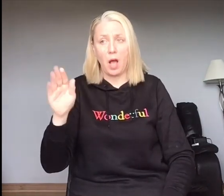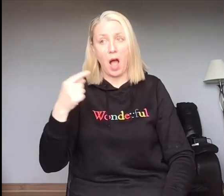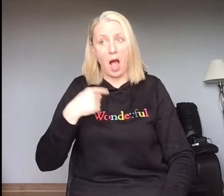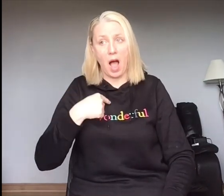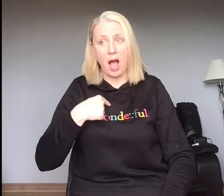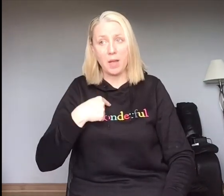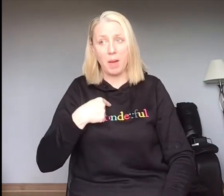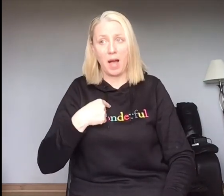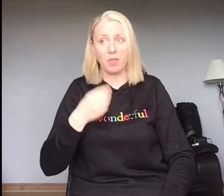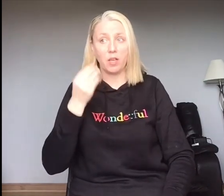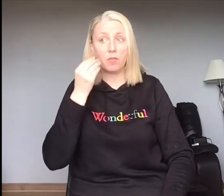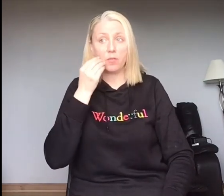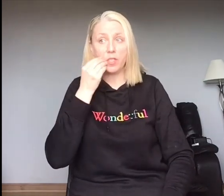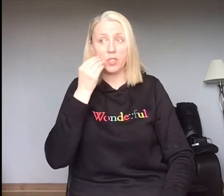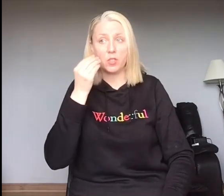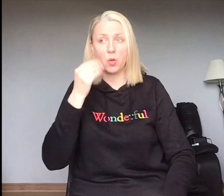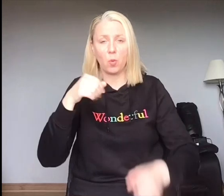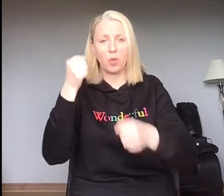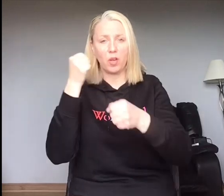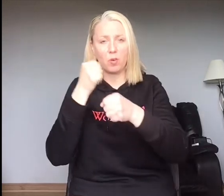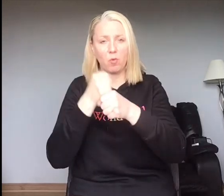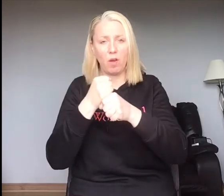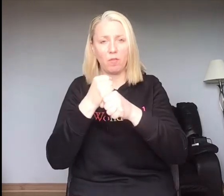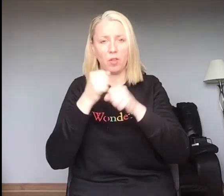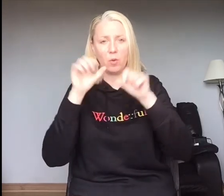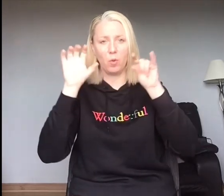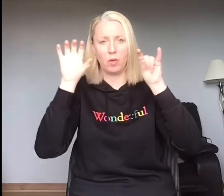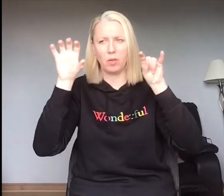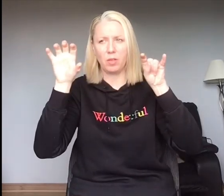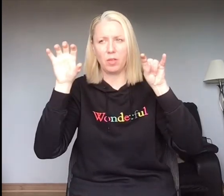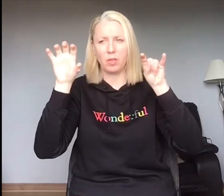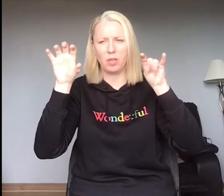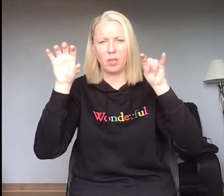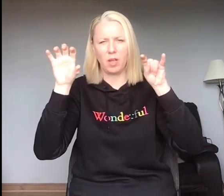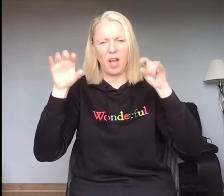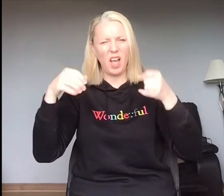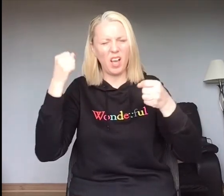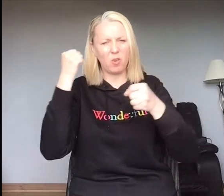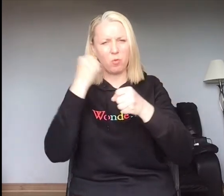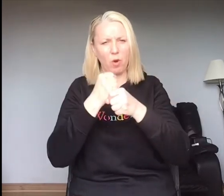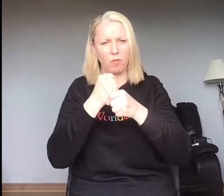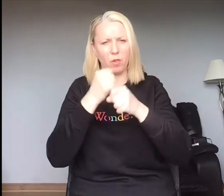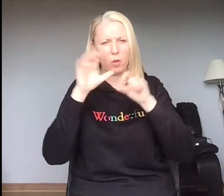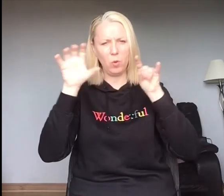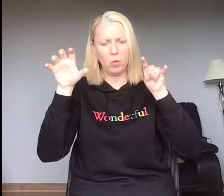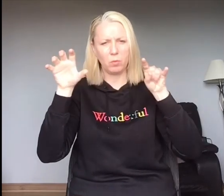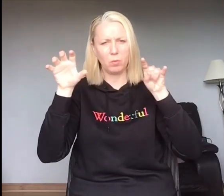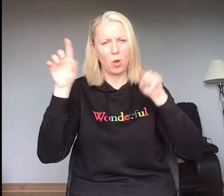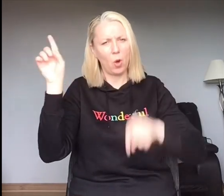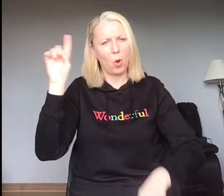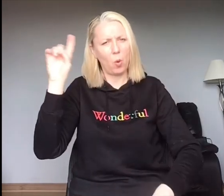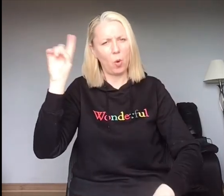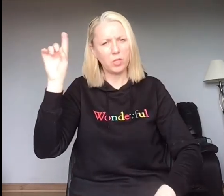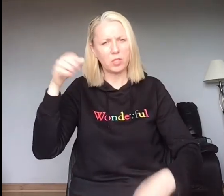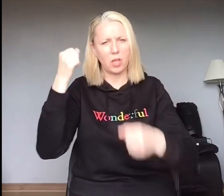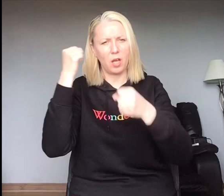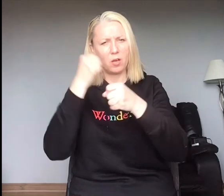I'm having a feast with a Gruffalo. A Gruffalo? What's a